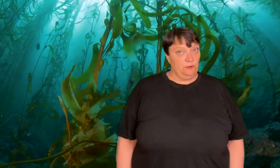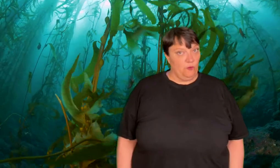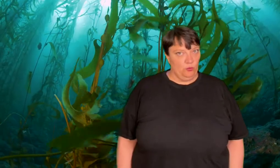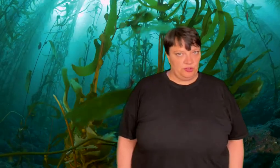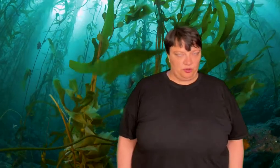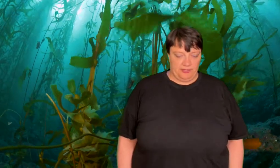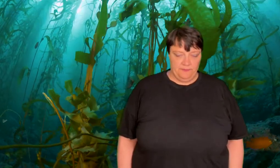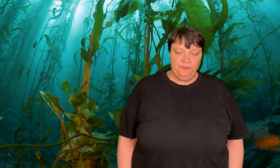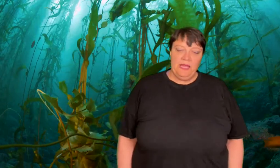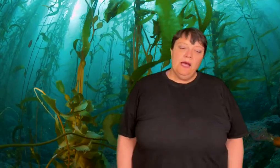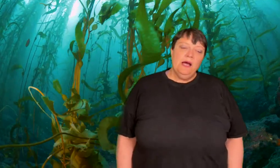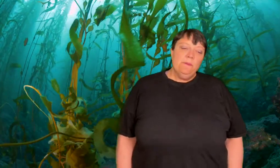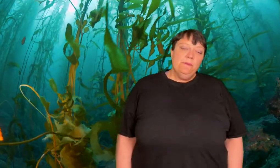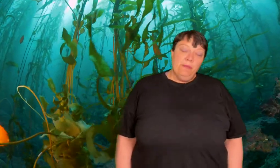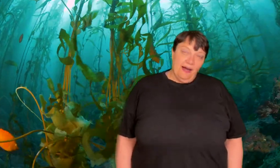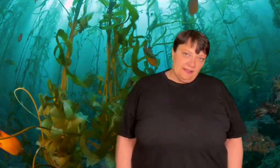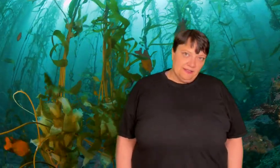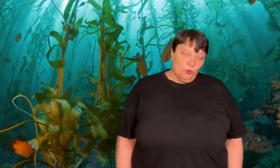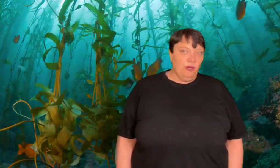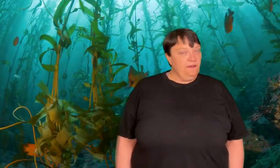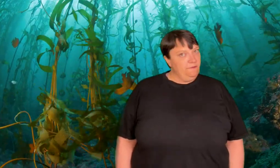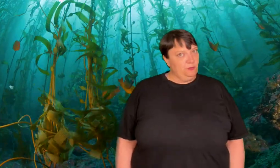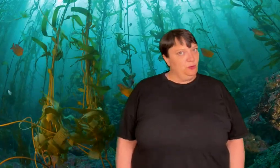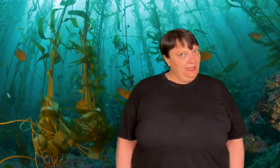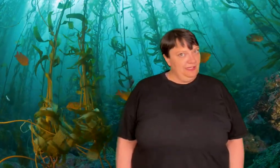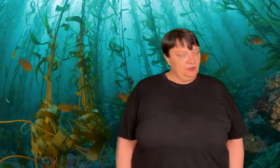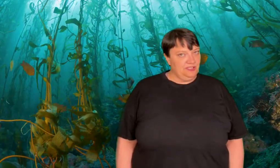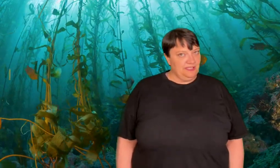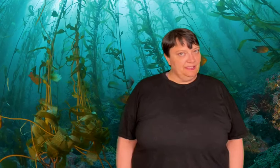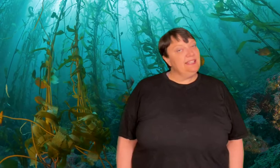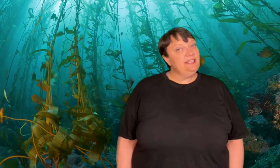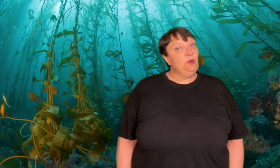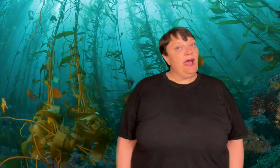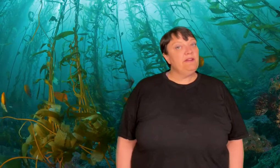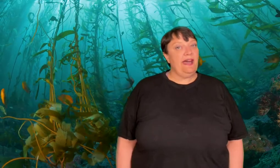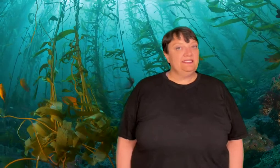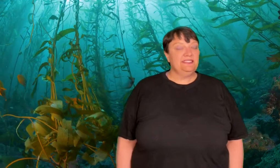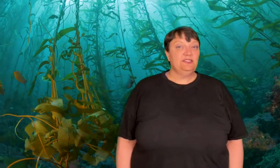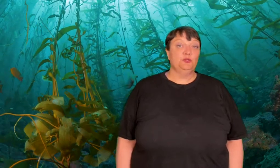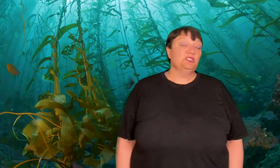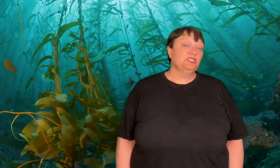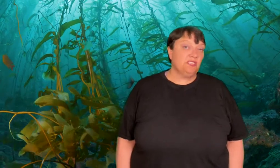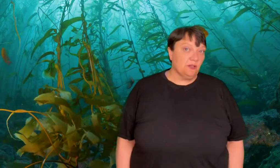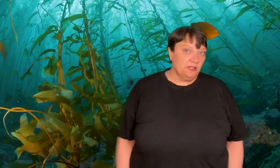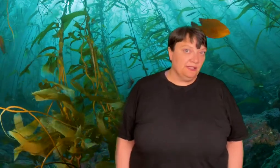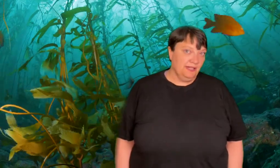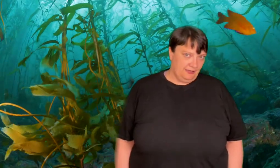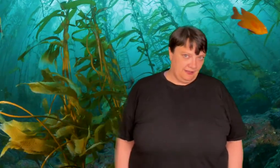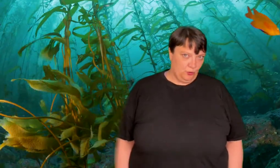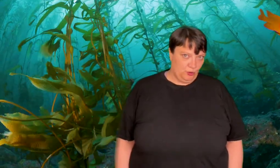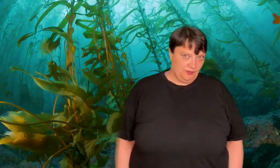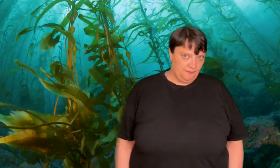together to form string. But what I found really interesting is that you have access to silk